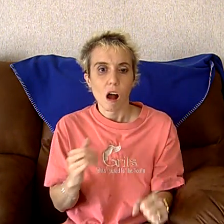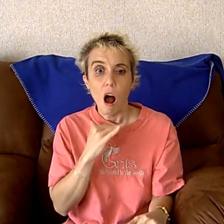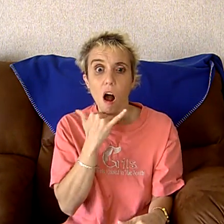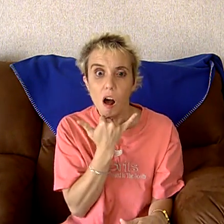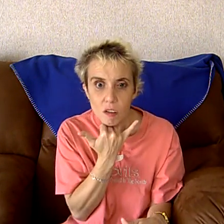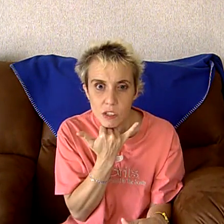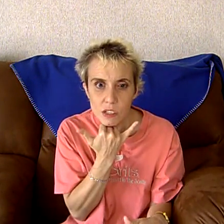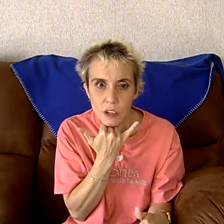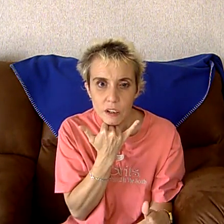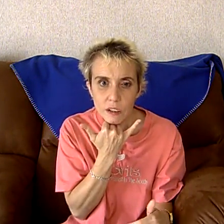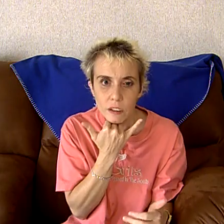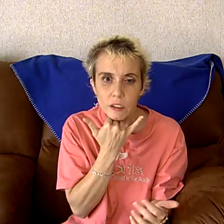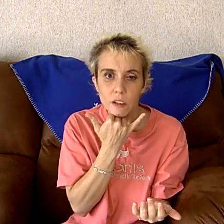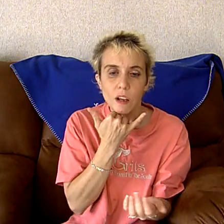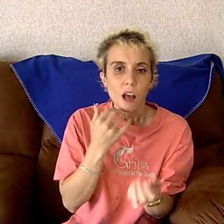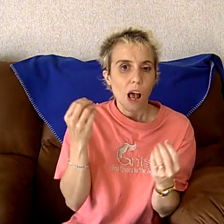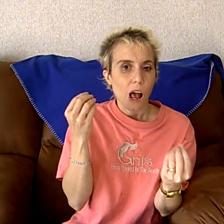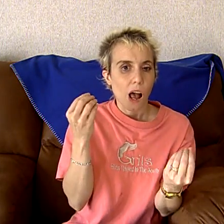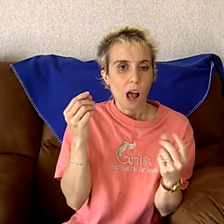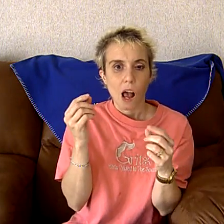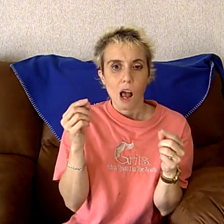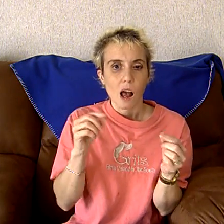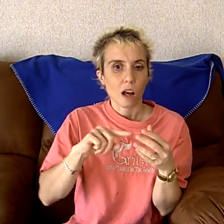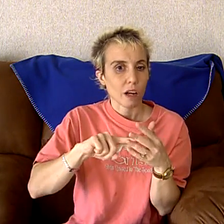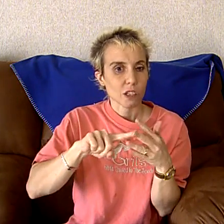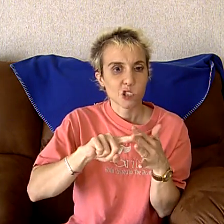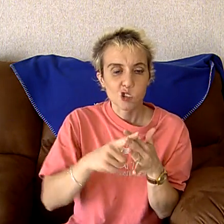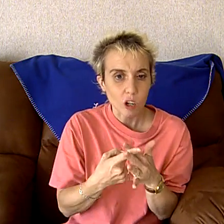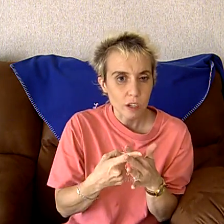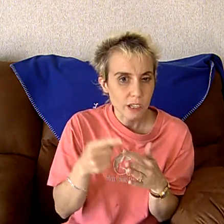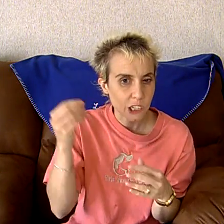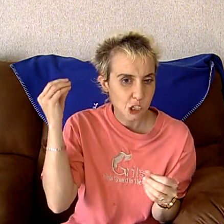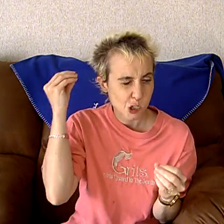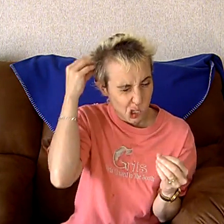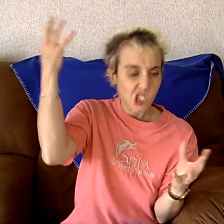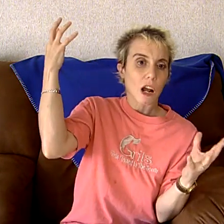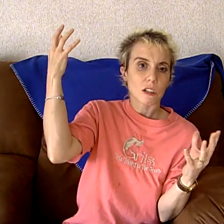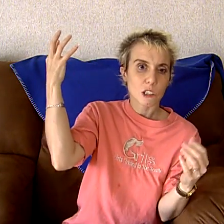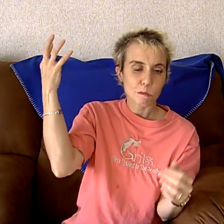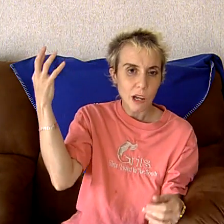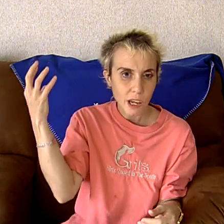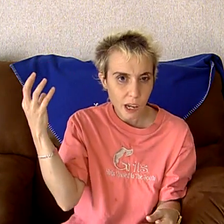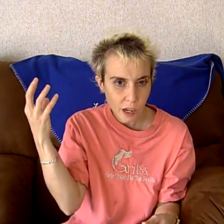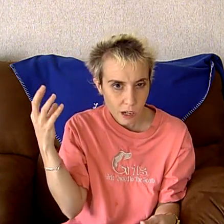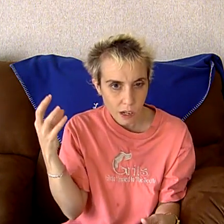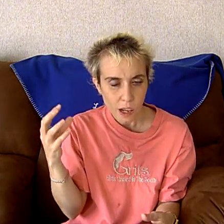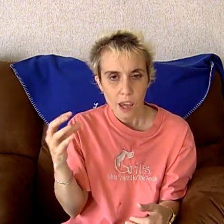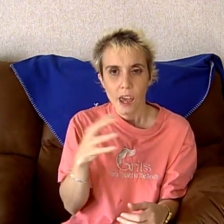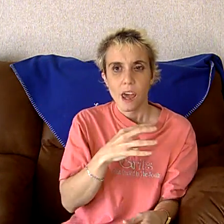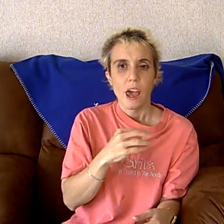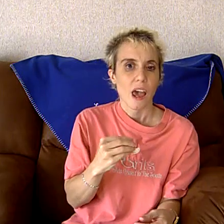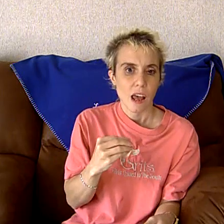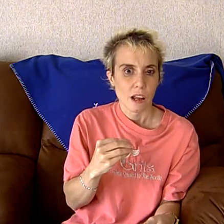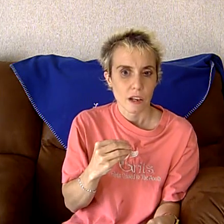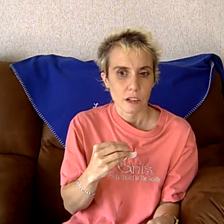all of a sudden, uh, I started getting shocks to my head, and